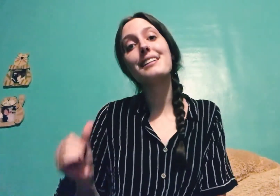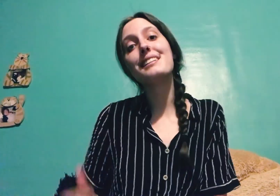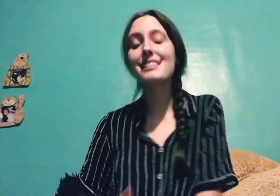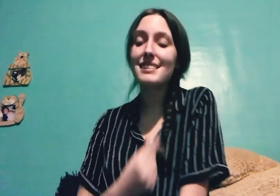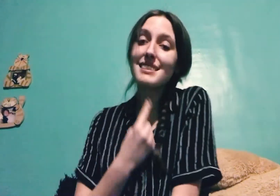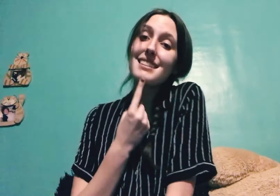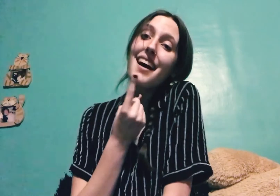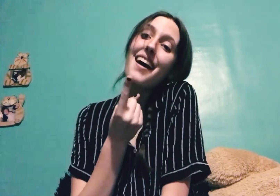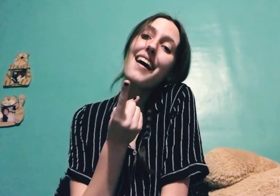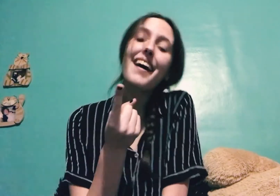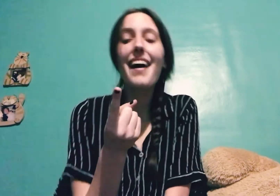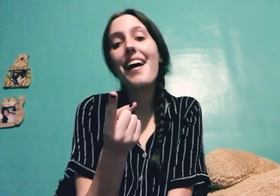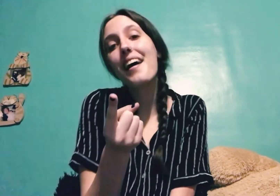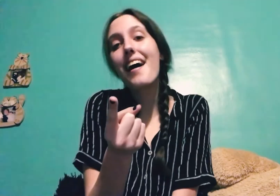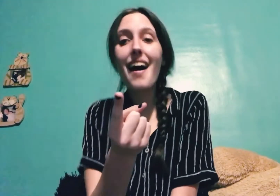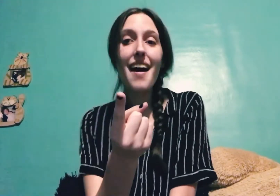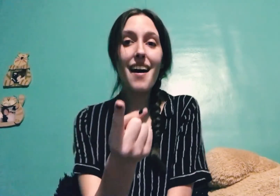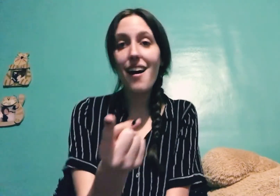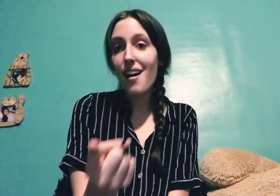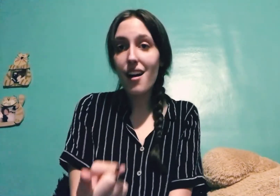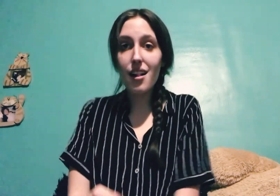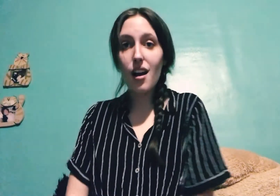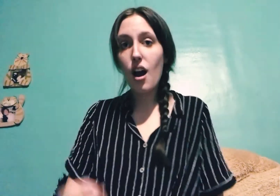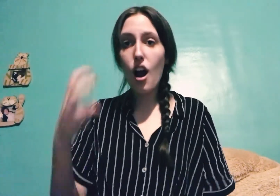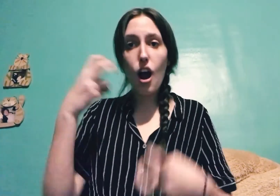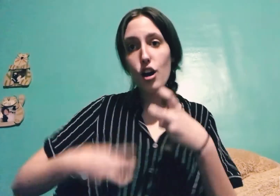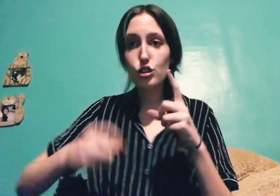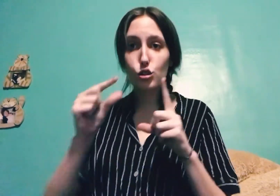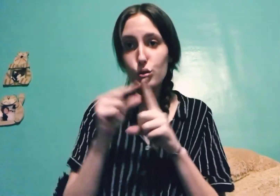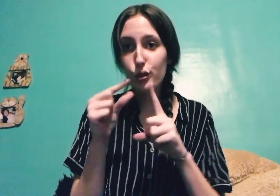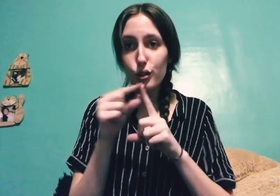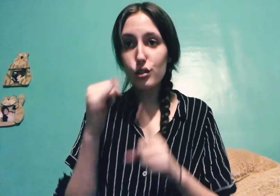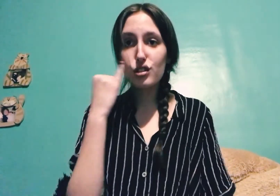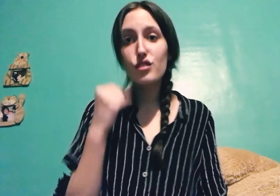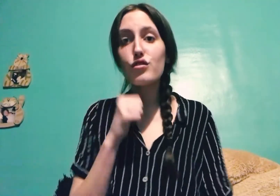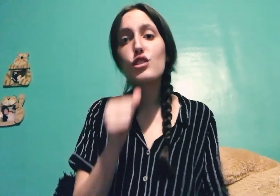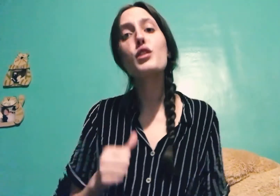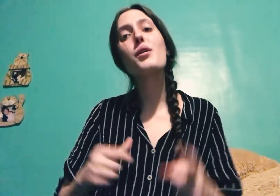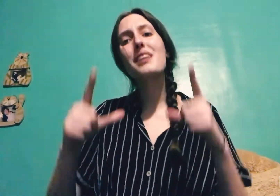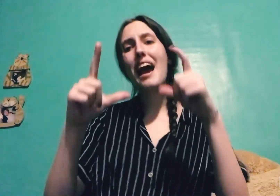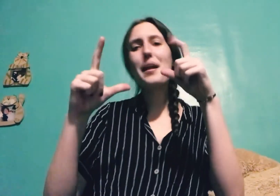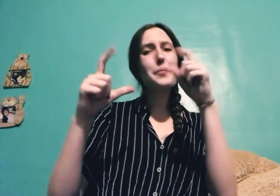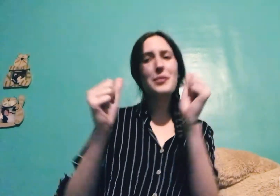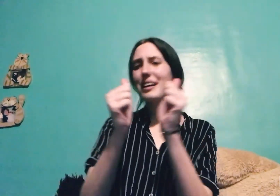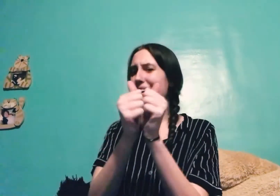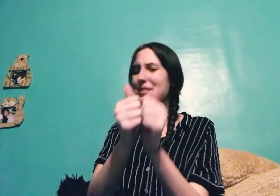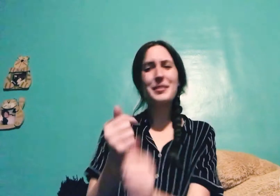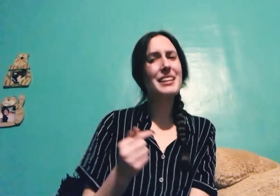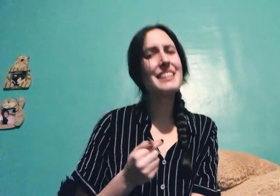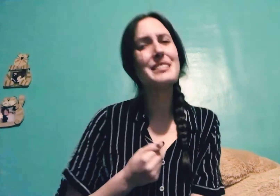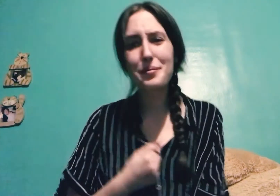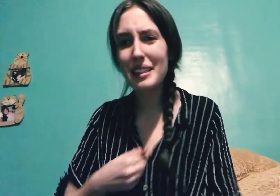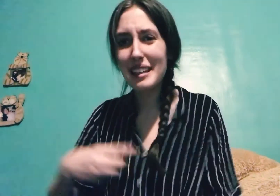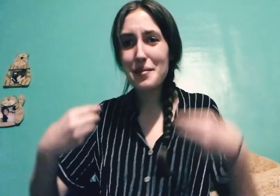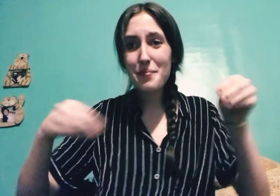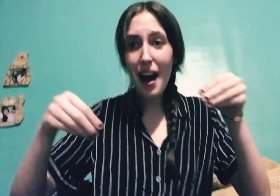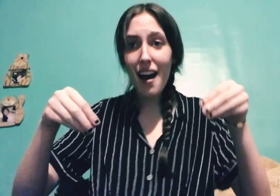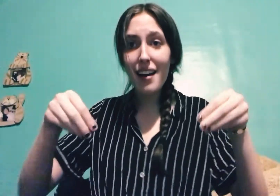tell Harsh words if you don't get a pic with me Right